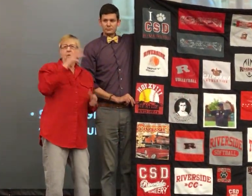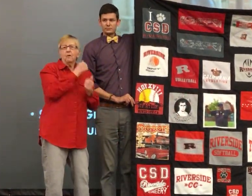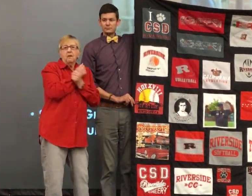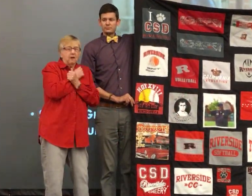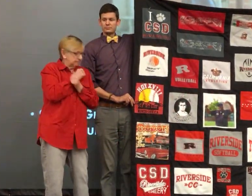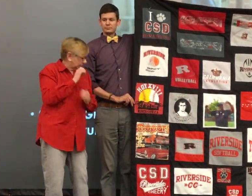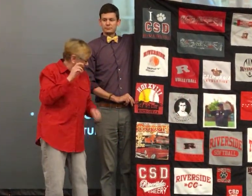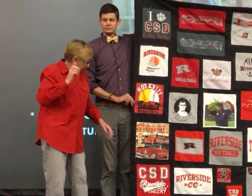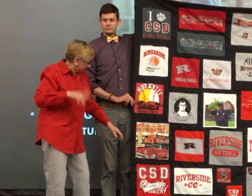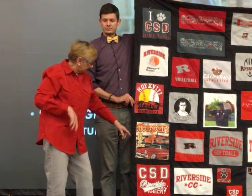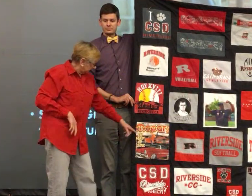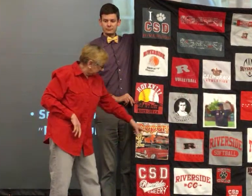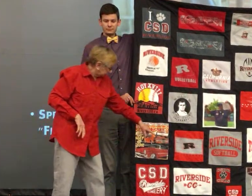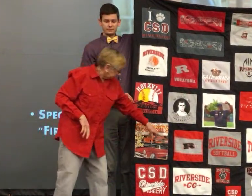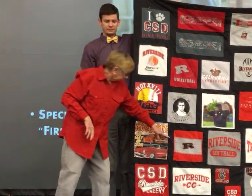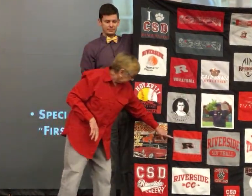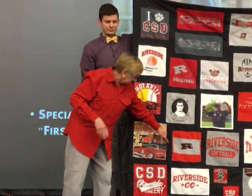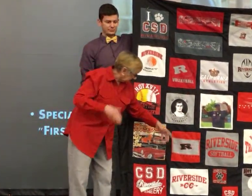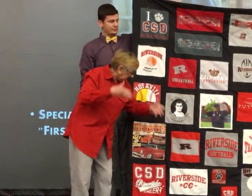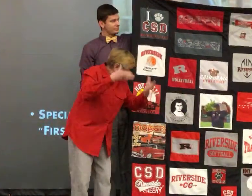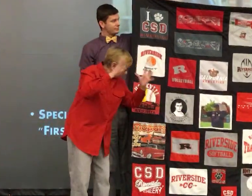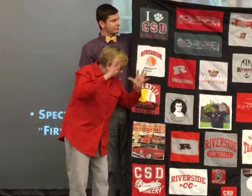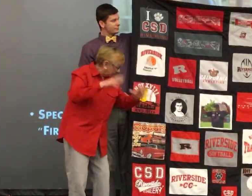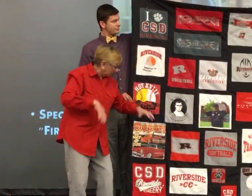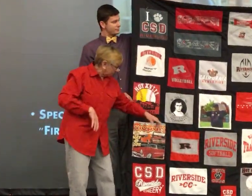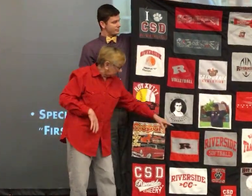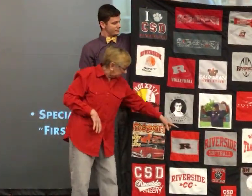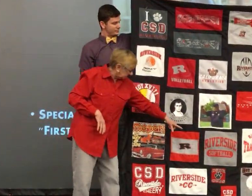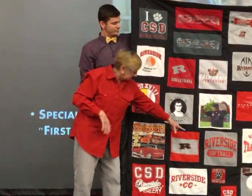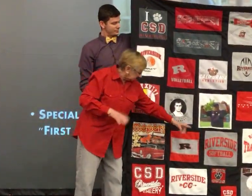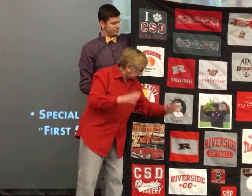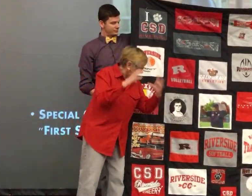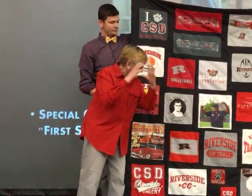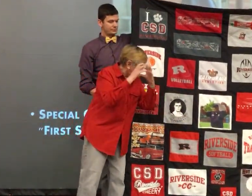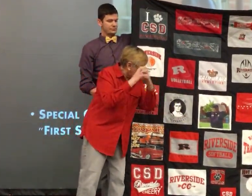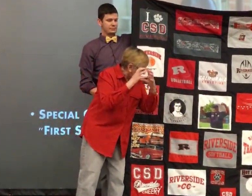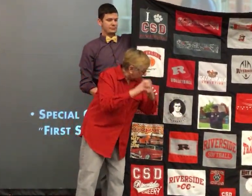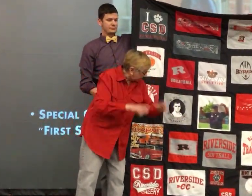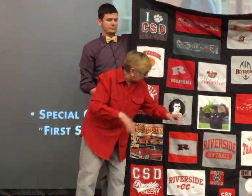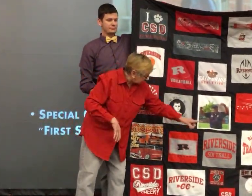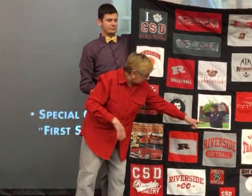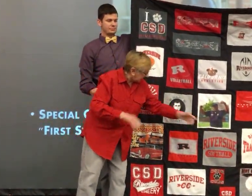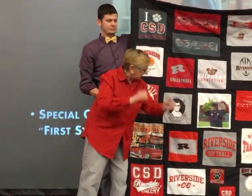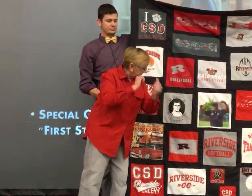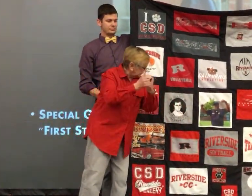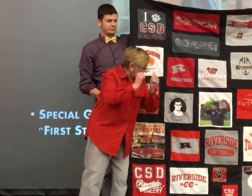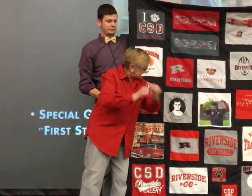have the car show. Mopar, he loved working the car show. Basketball, softball,